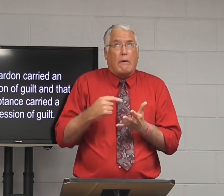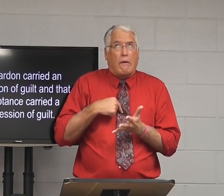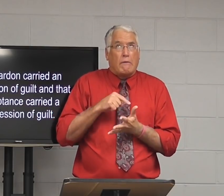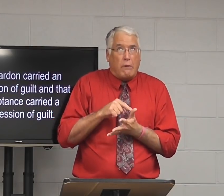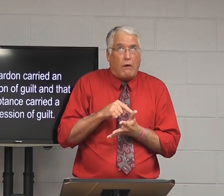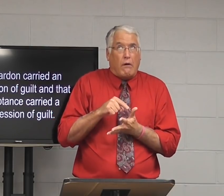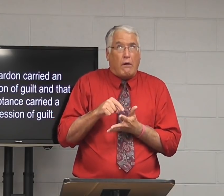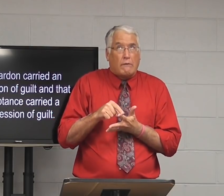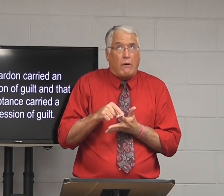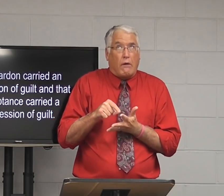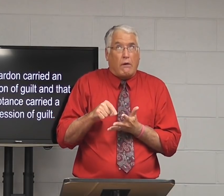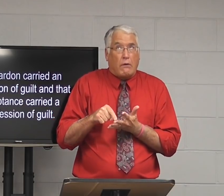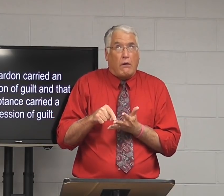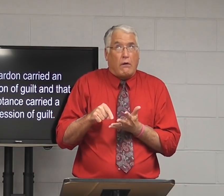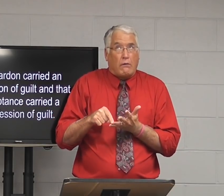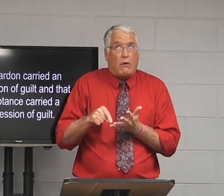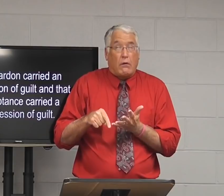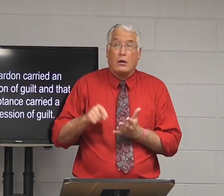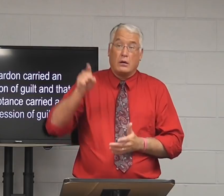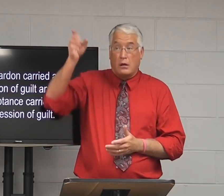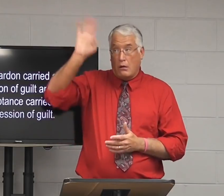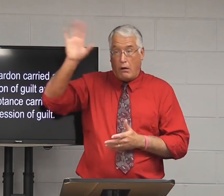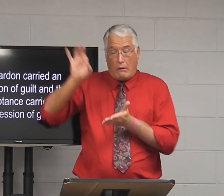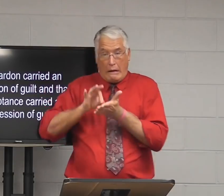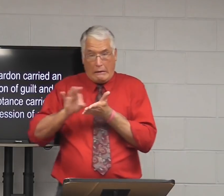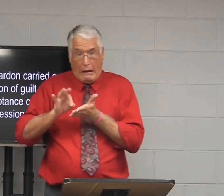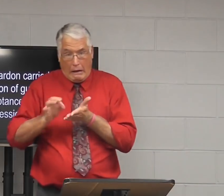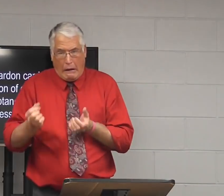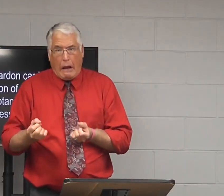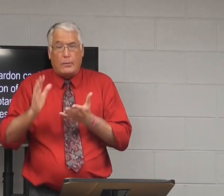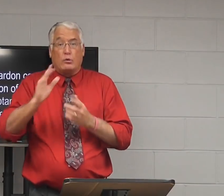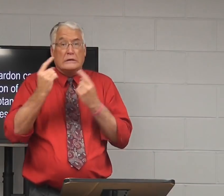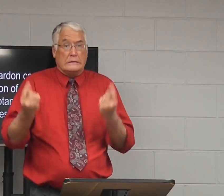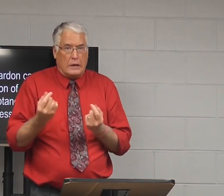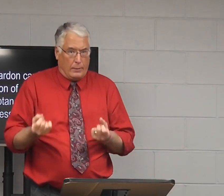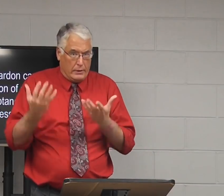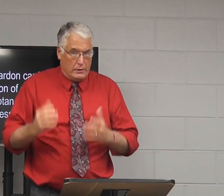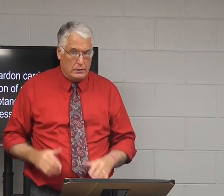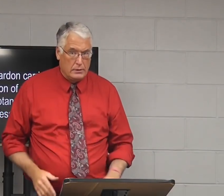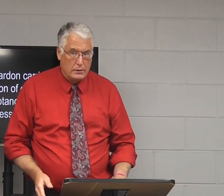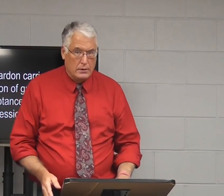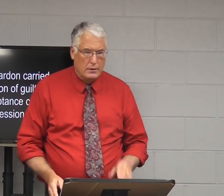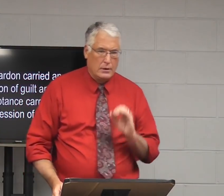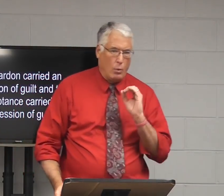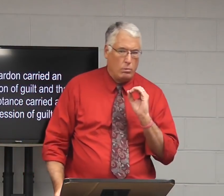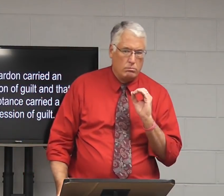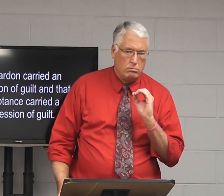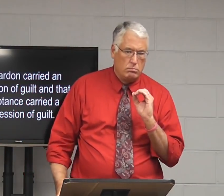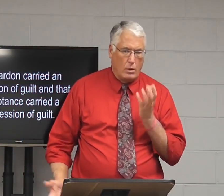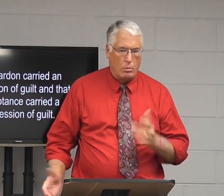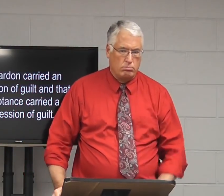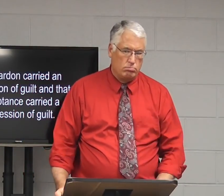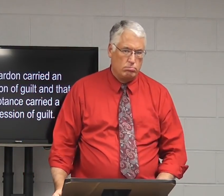do we have to count all of our sins that we've done? And God counts and keeps track of the sins that we did? No.